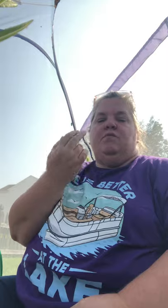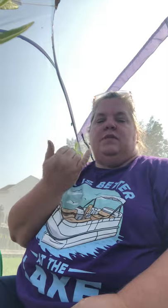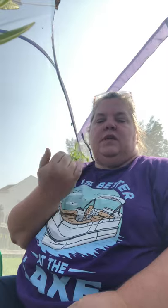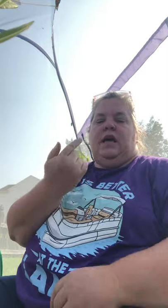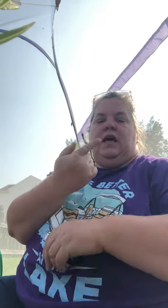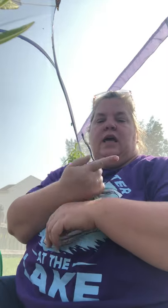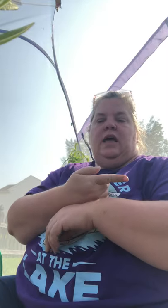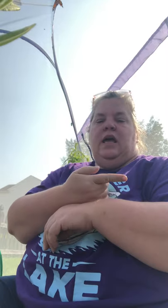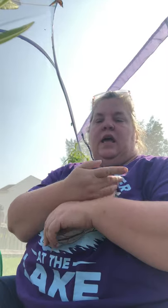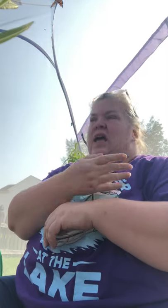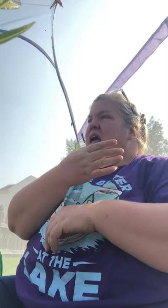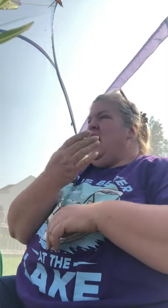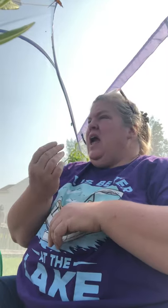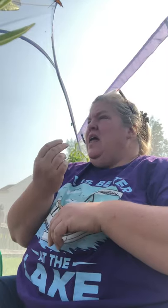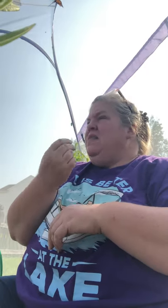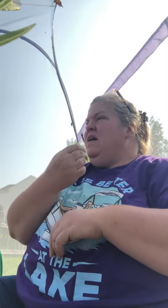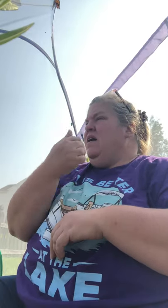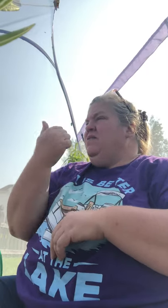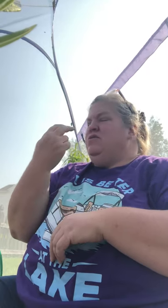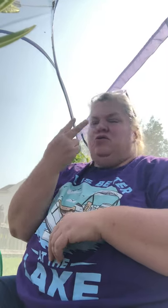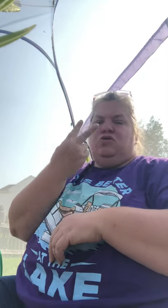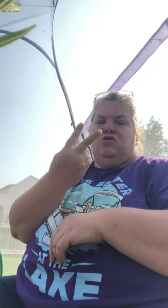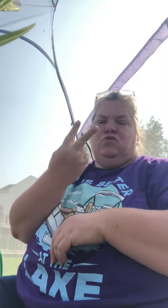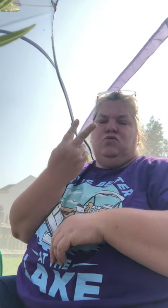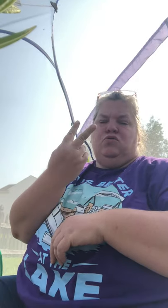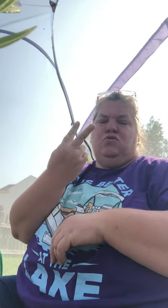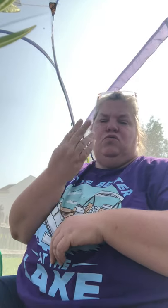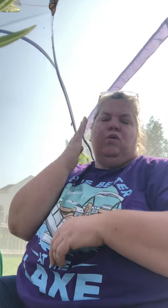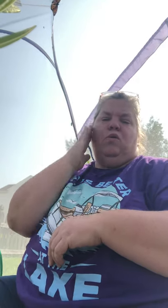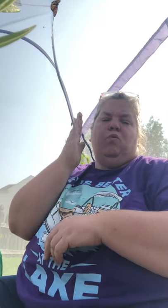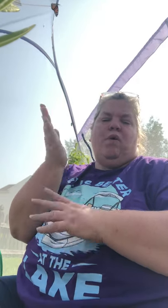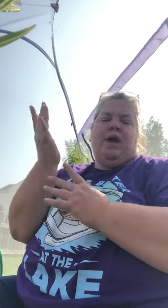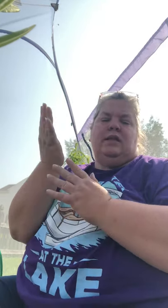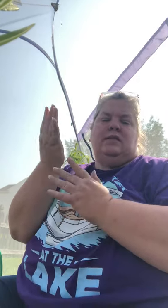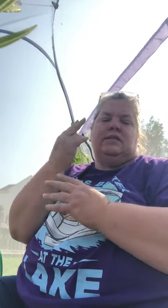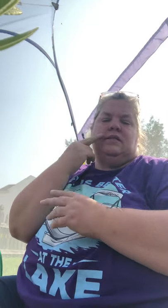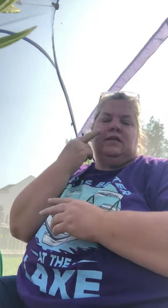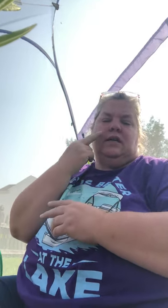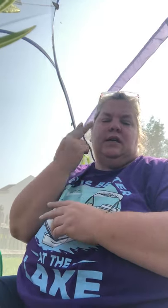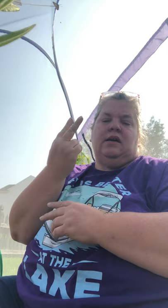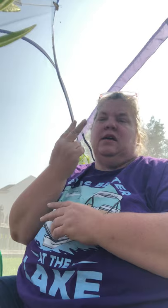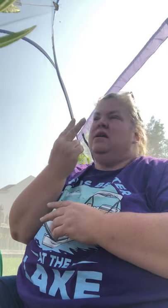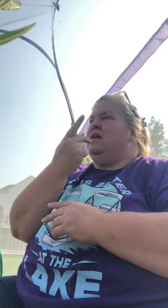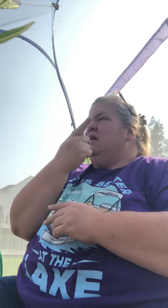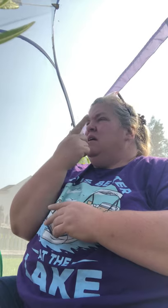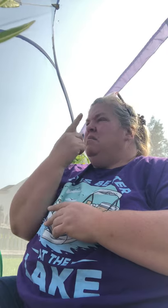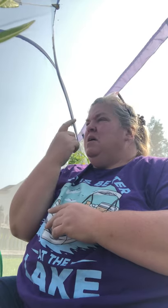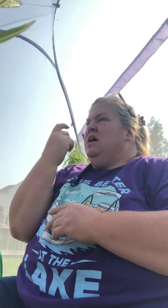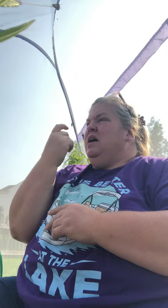them today and the other two we'll wait and see because